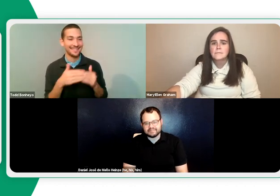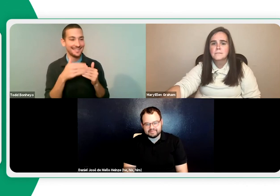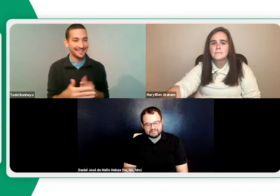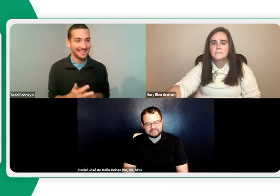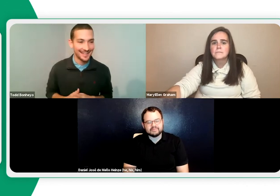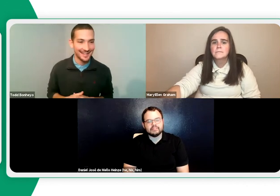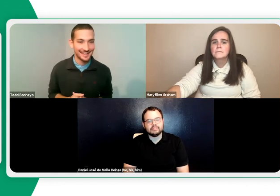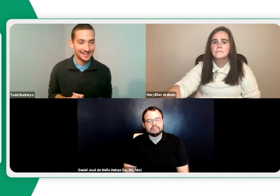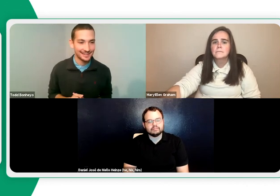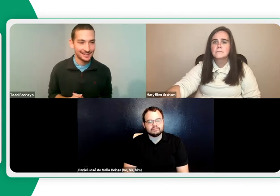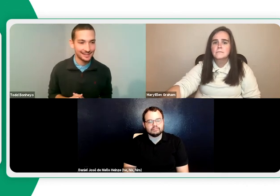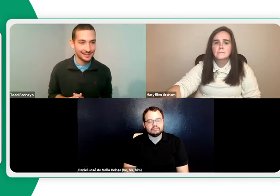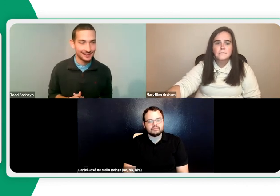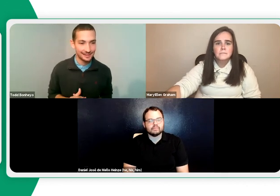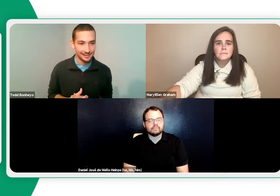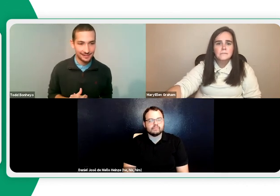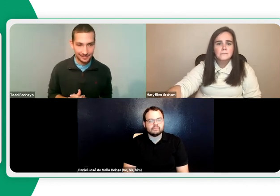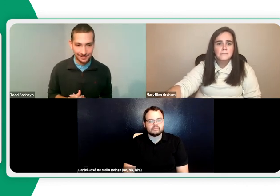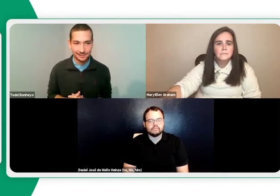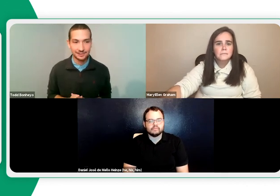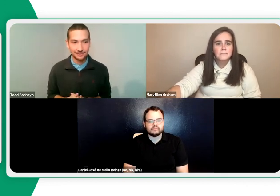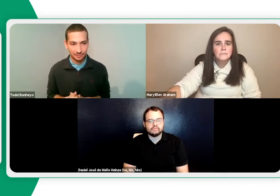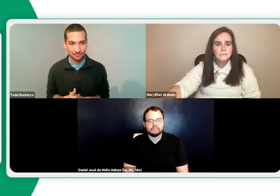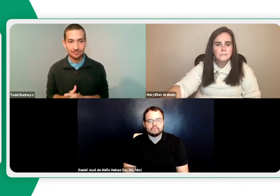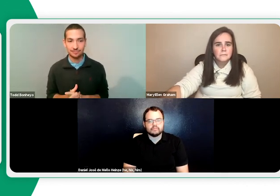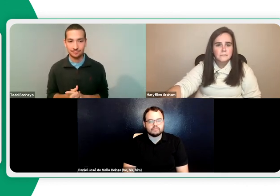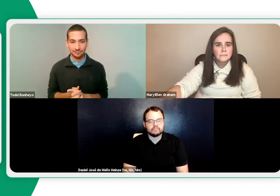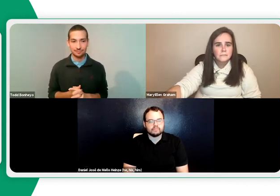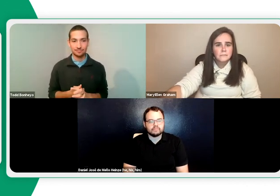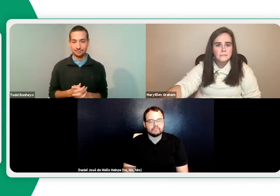This is one of my favorite resources for sure. Nice, nice. Next slide.